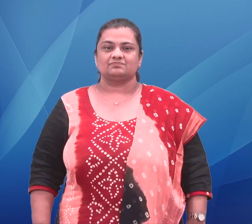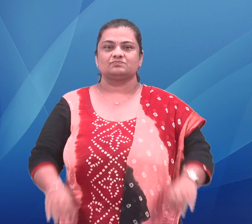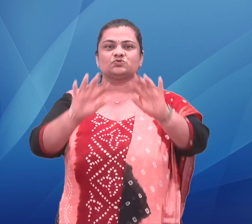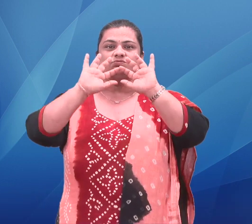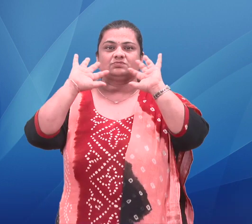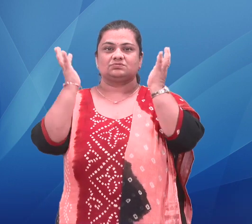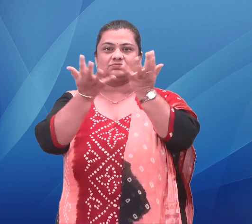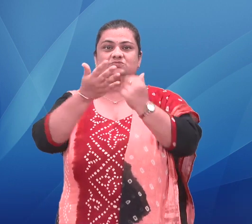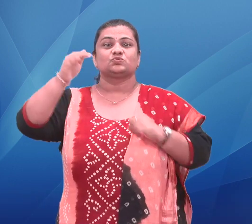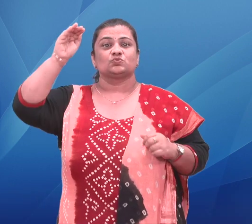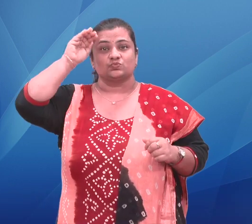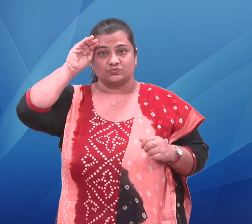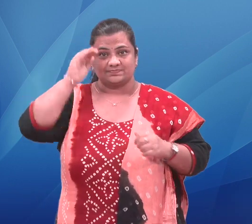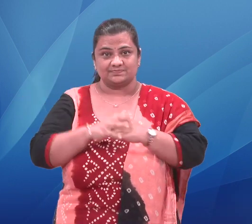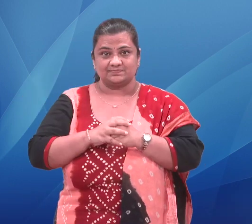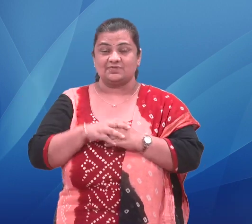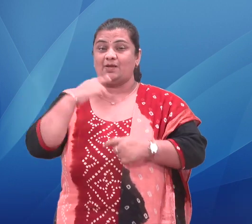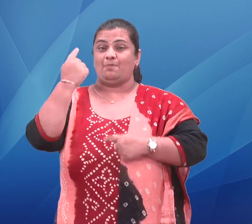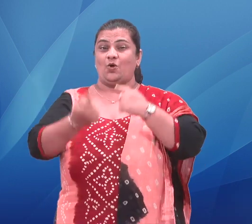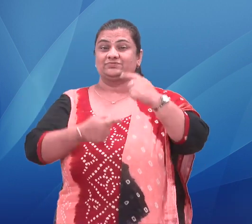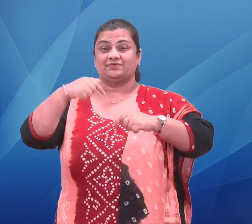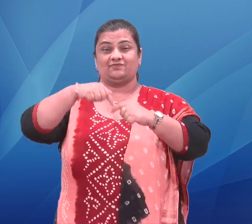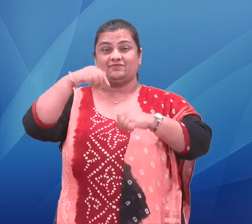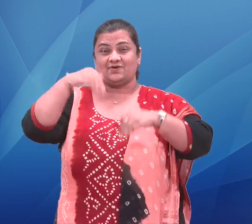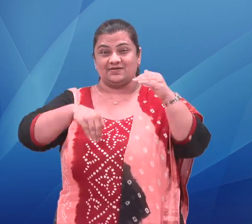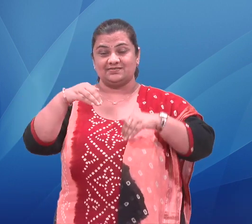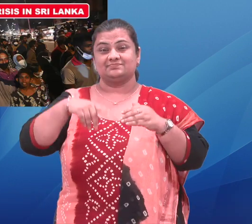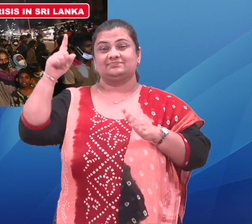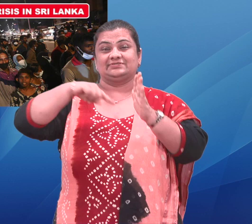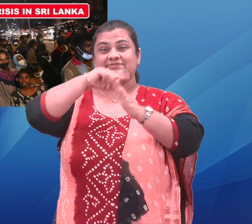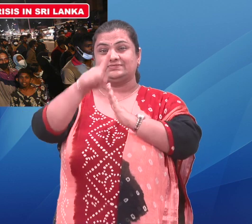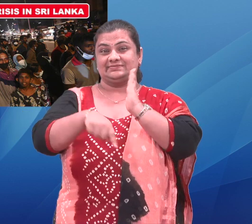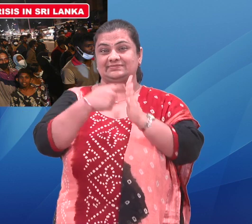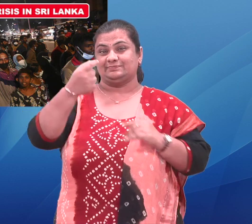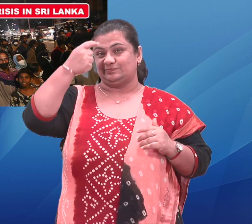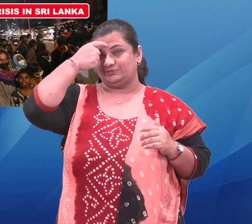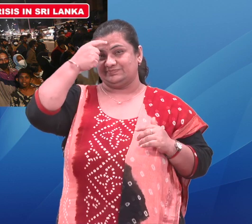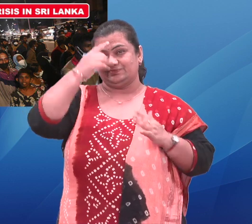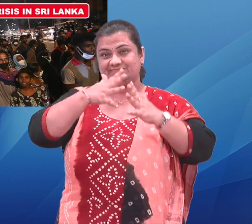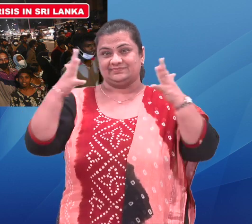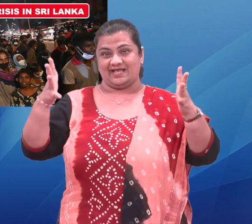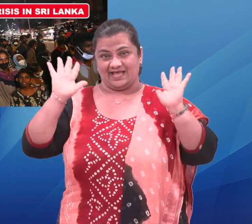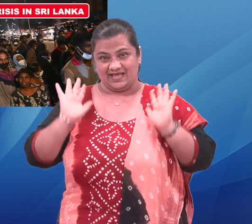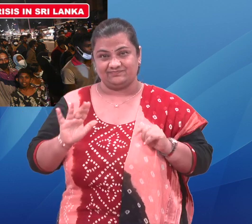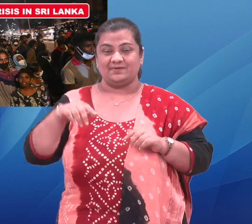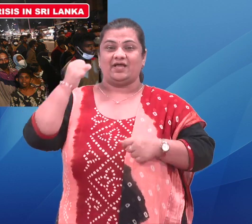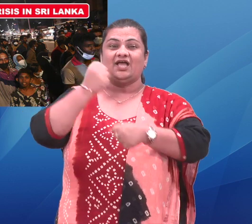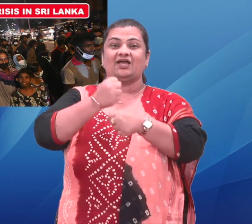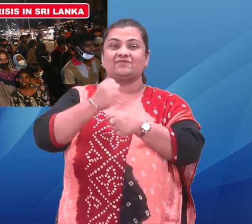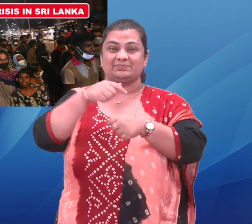Over to international news. Political parties in Sri Lanka are scrambling to form an all-party government a